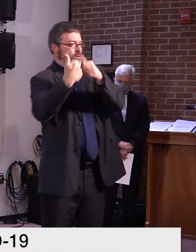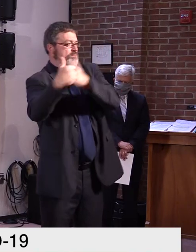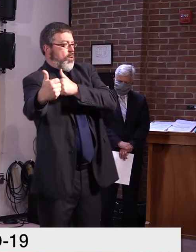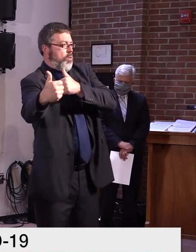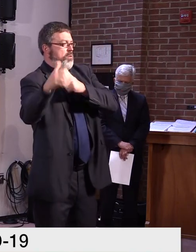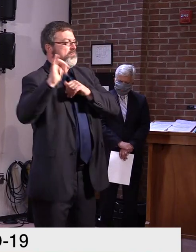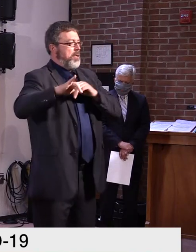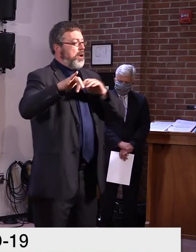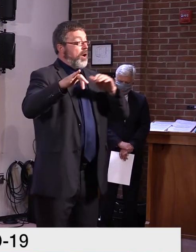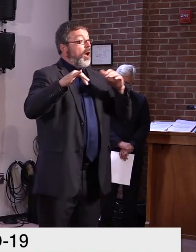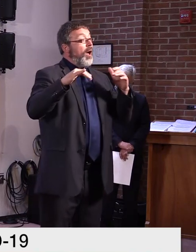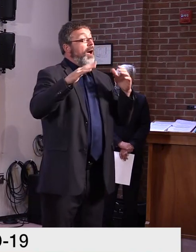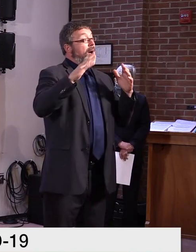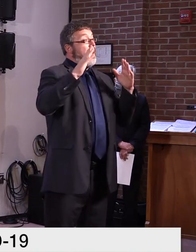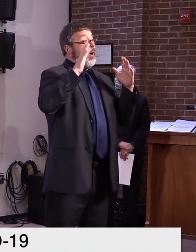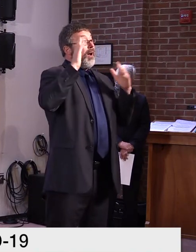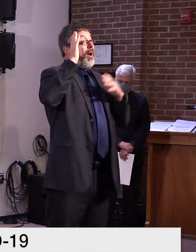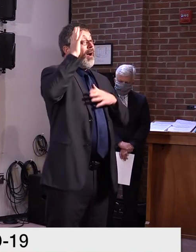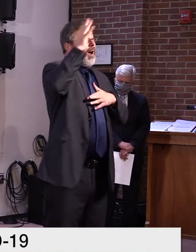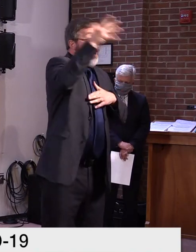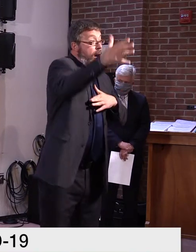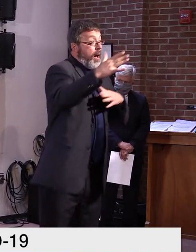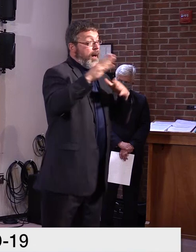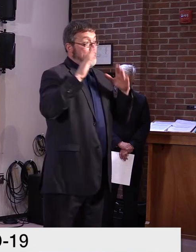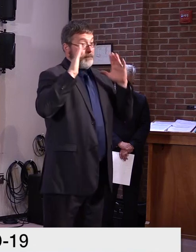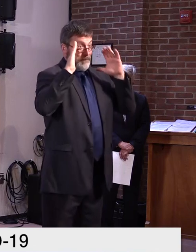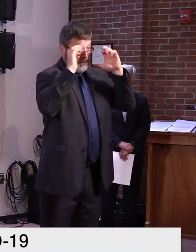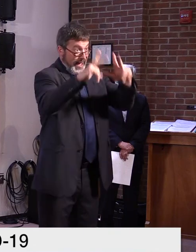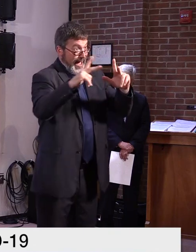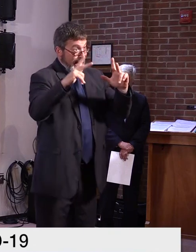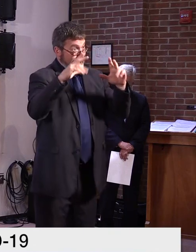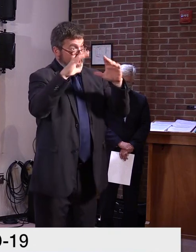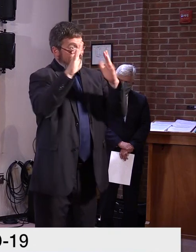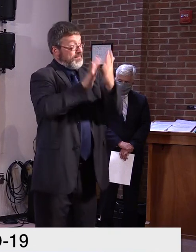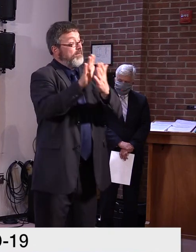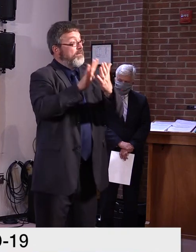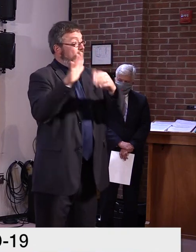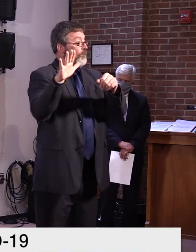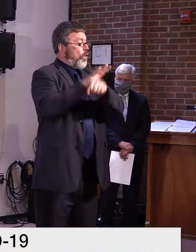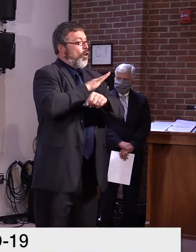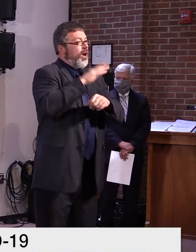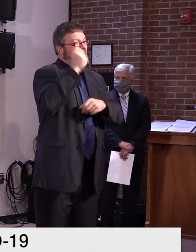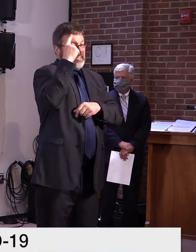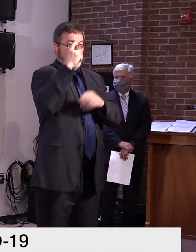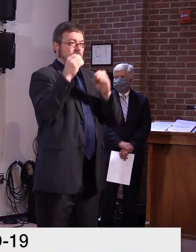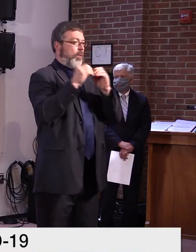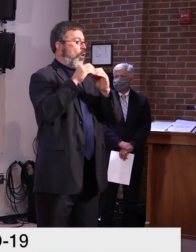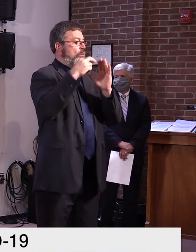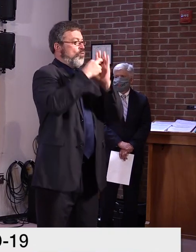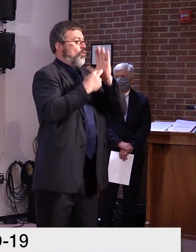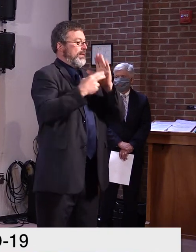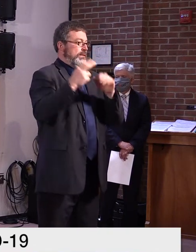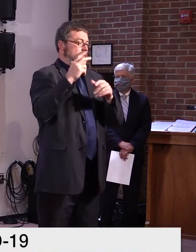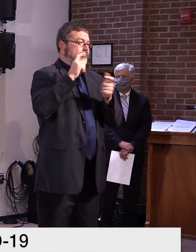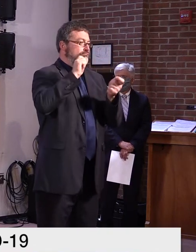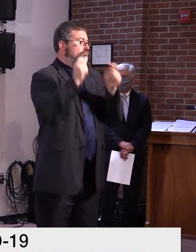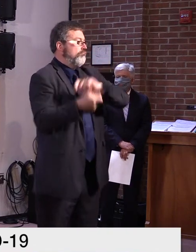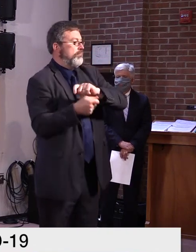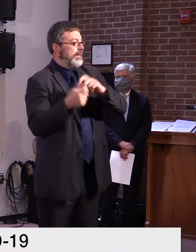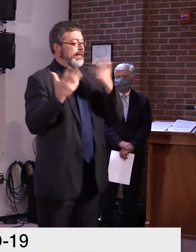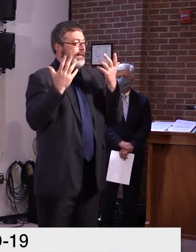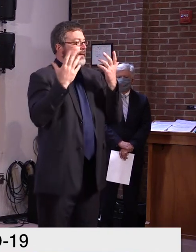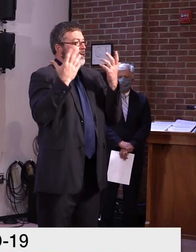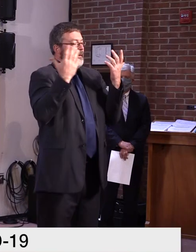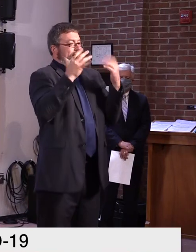necessary protection. So staff availability is certainly one of those factors but they have several to consider. Thank